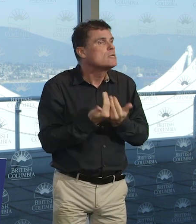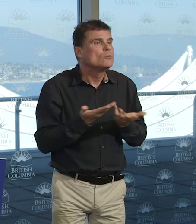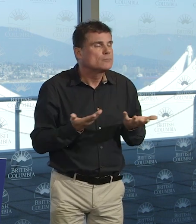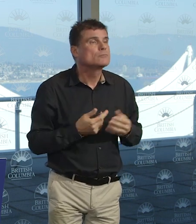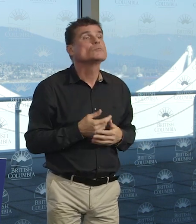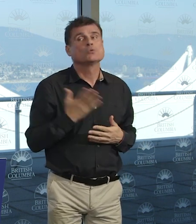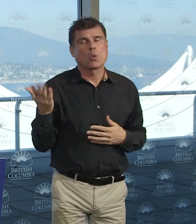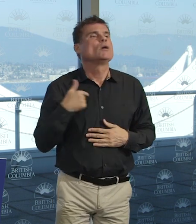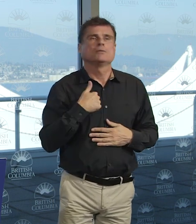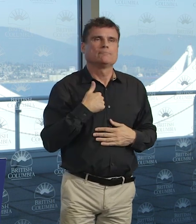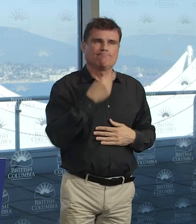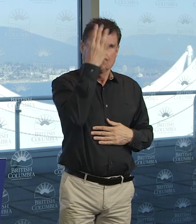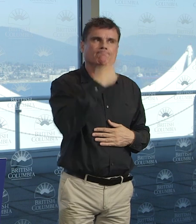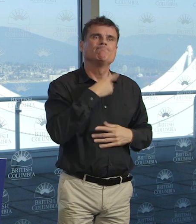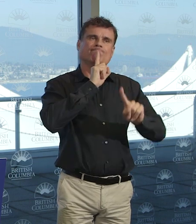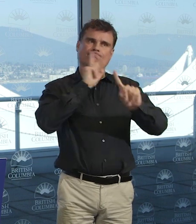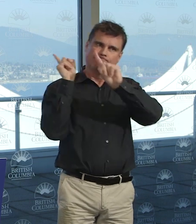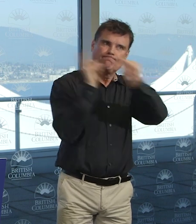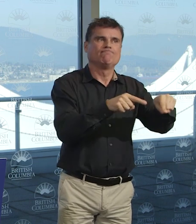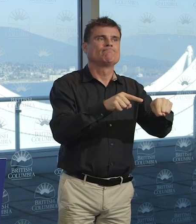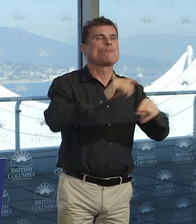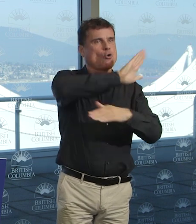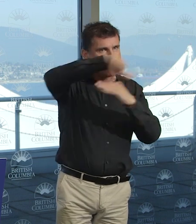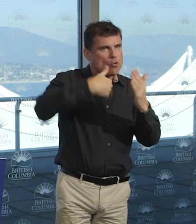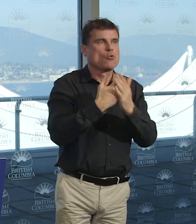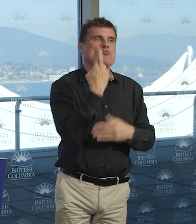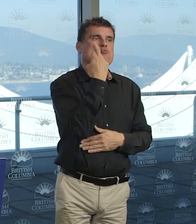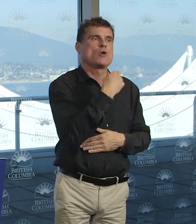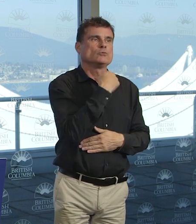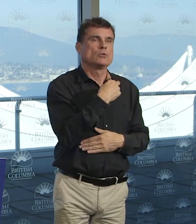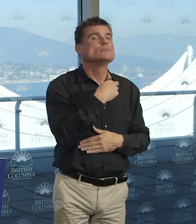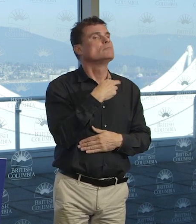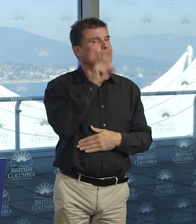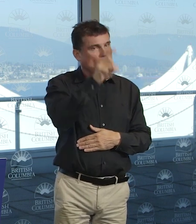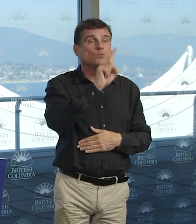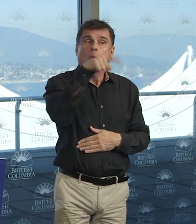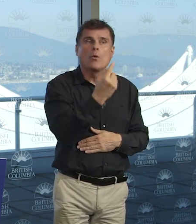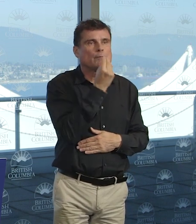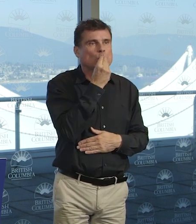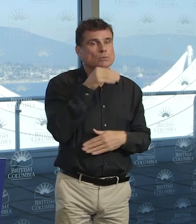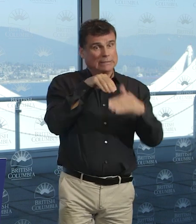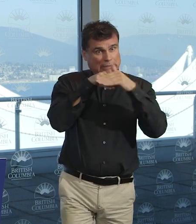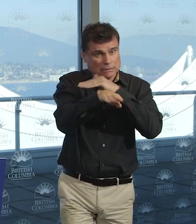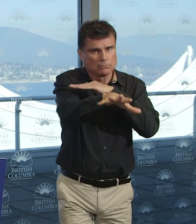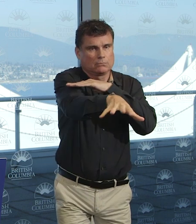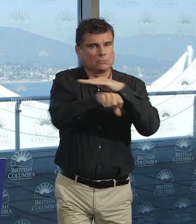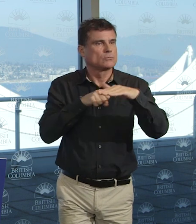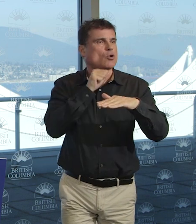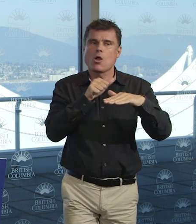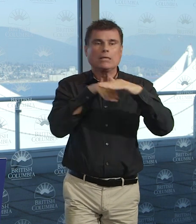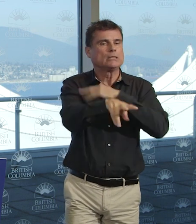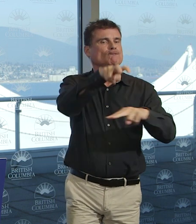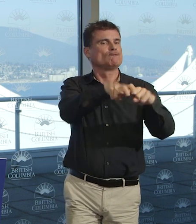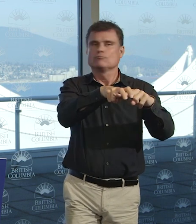only as a way to best protect us and to ensure that we can maintain those distances. I also say that,